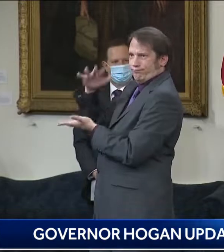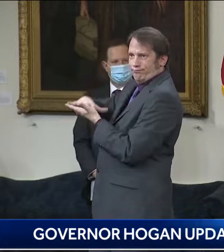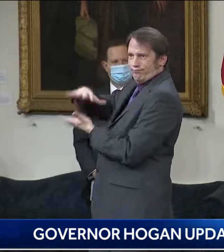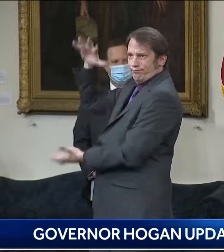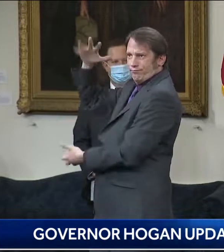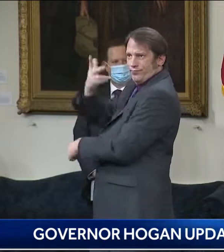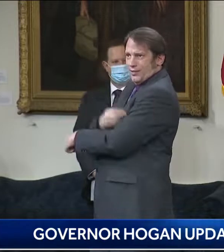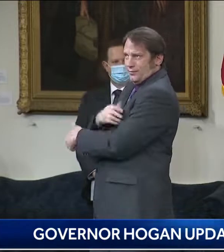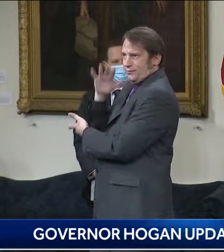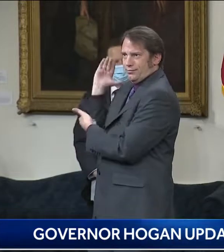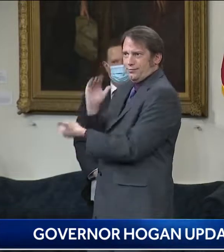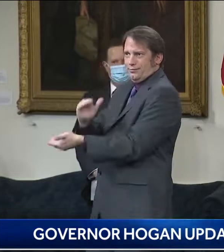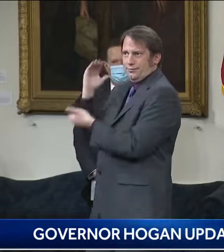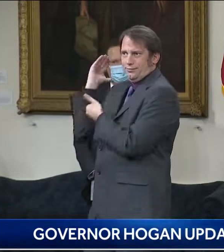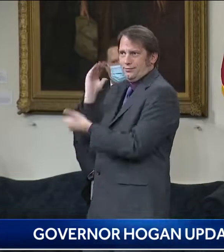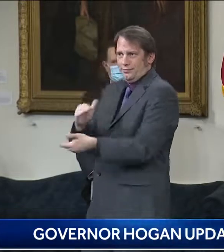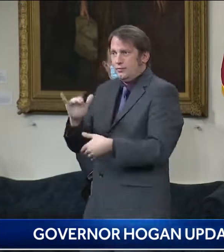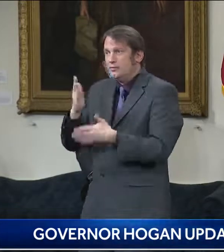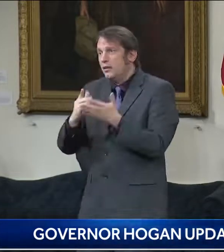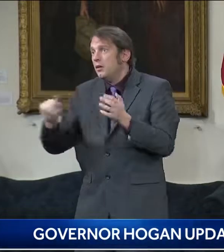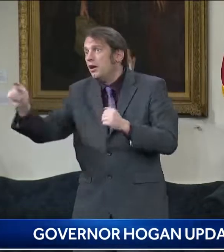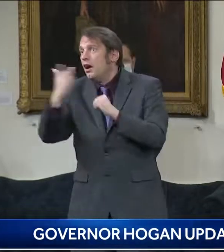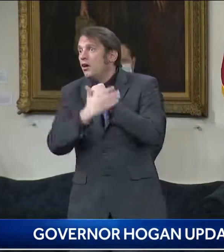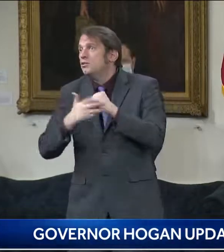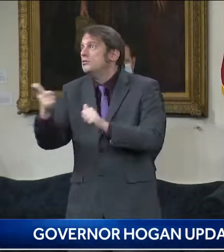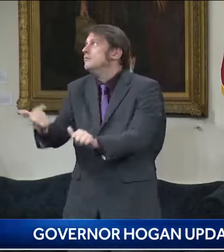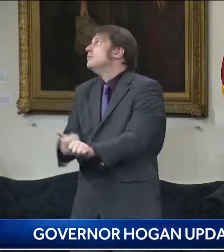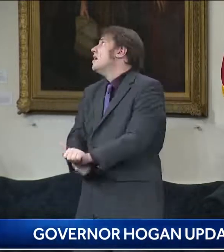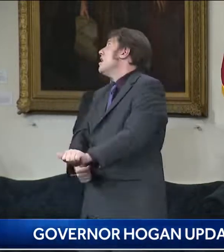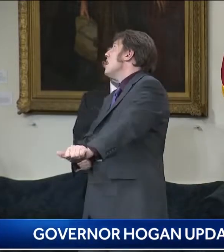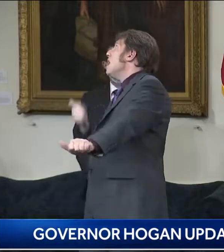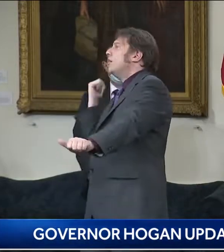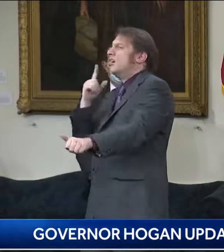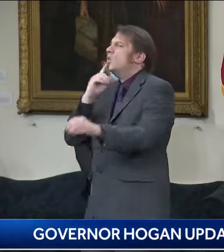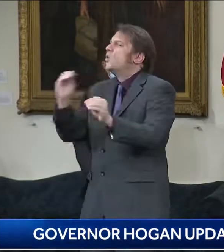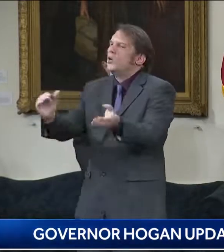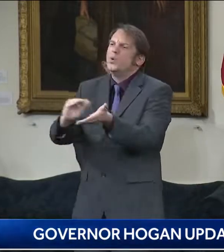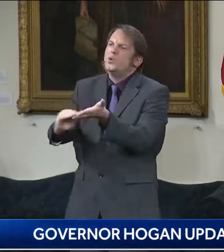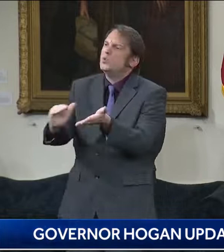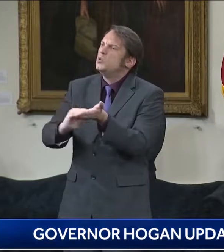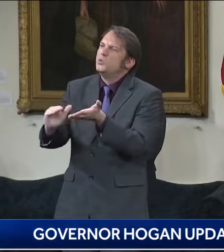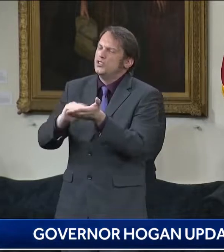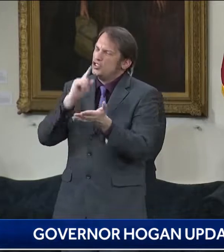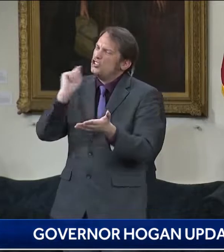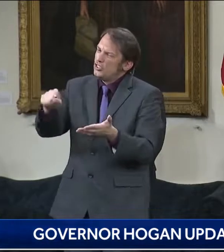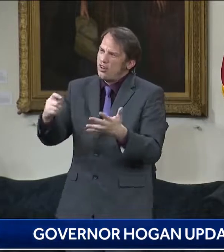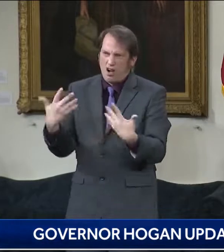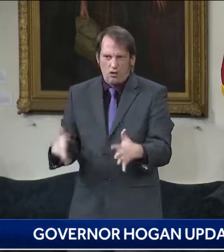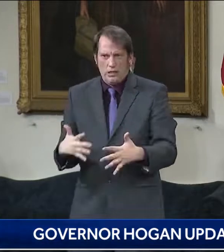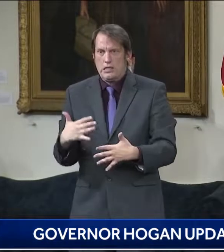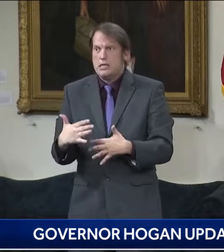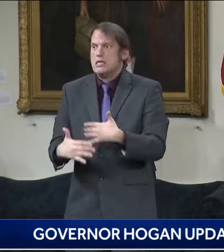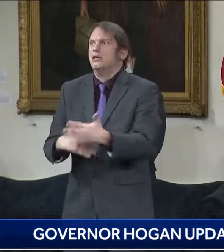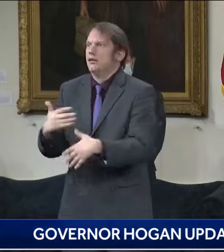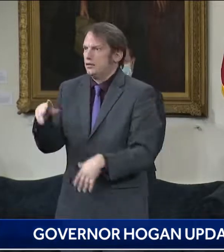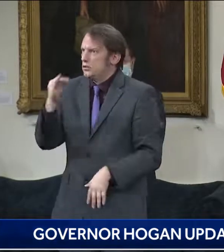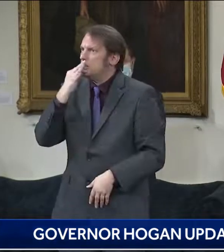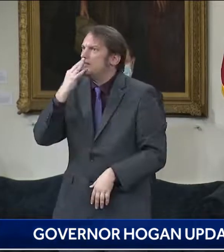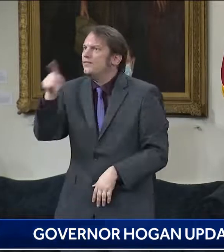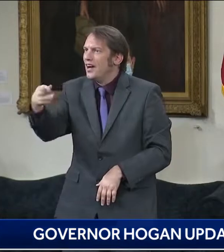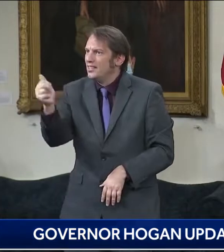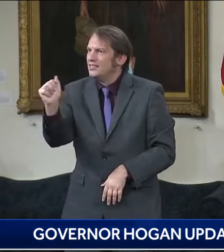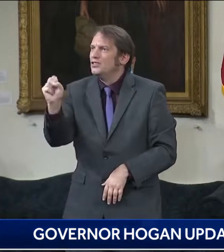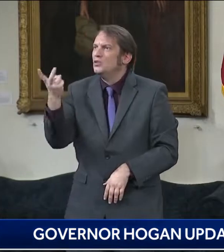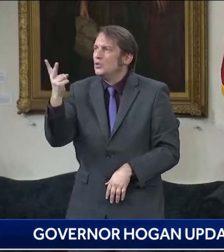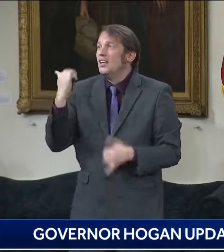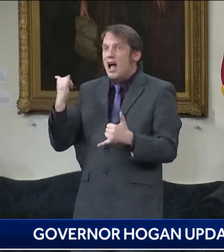county, uh, to, to not be moving into phase two. I mean, it's, uh, I understand the concerns early on when we didn't have enough supply, but the